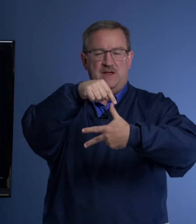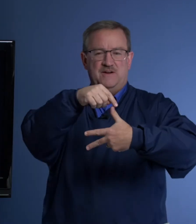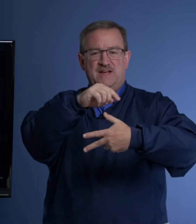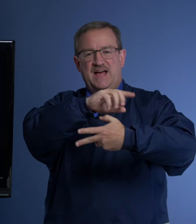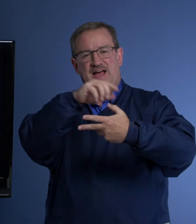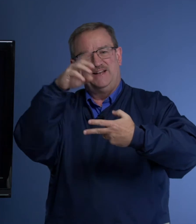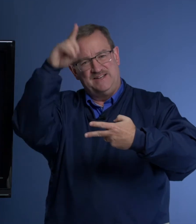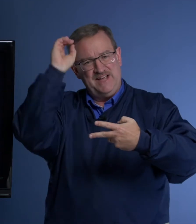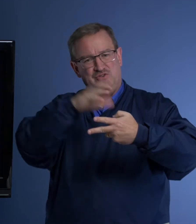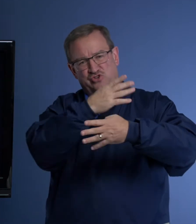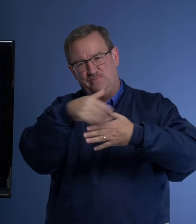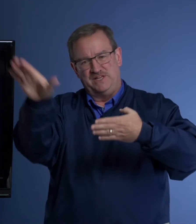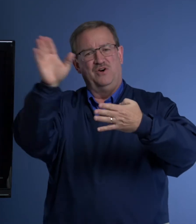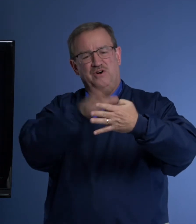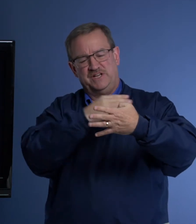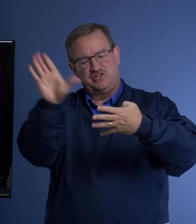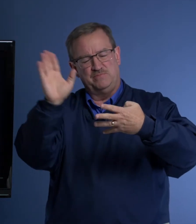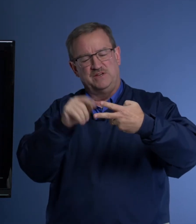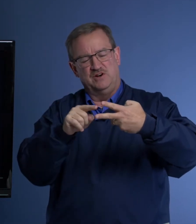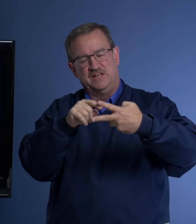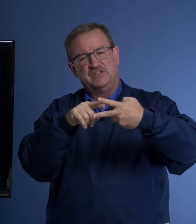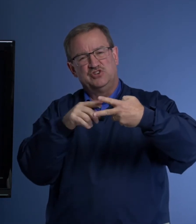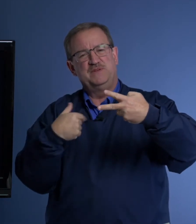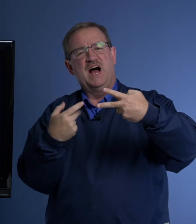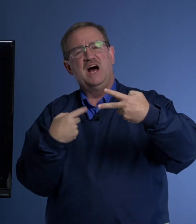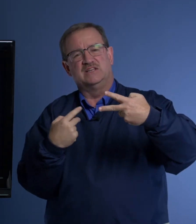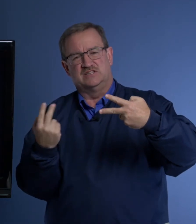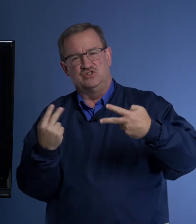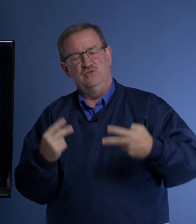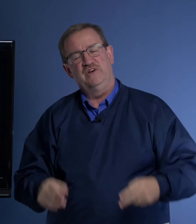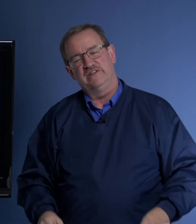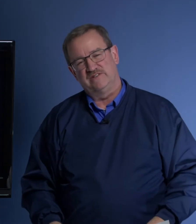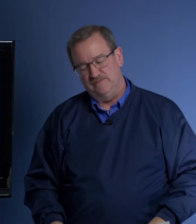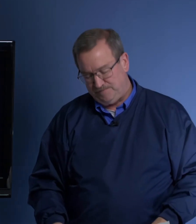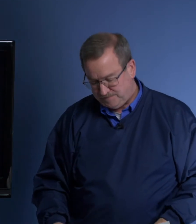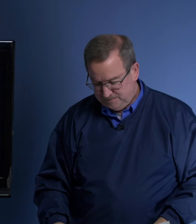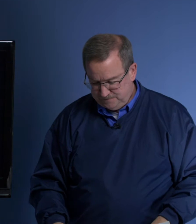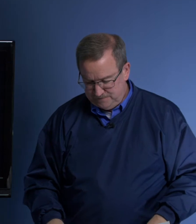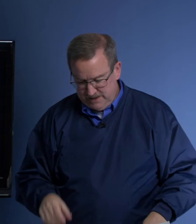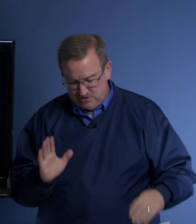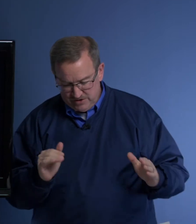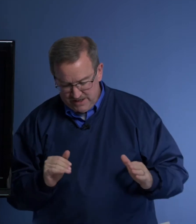here and Daniel should be gone. He should be gone. Should be us, the two of us. And so they